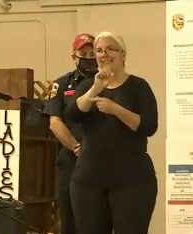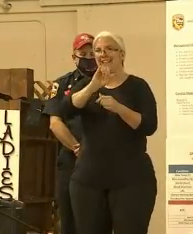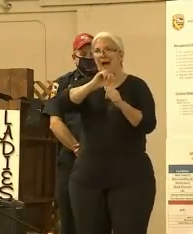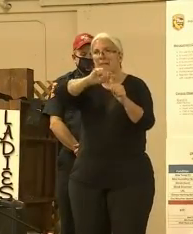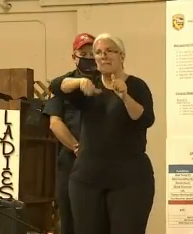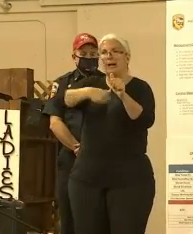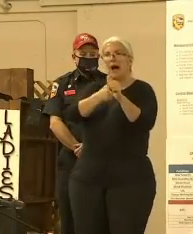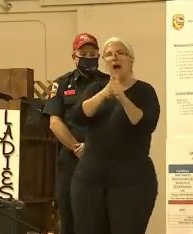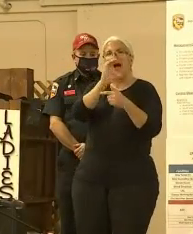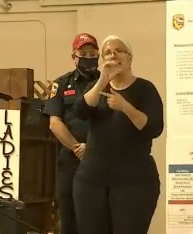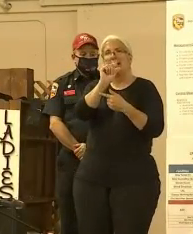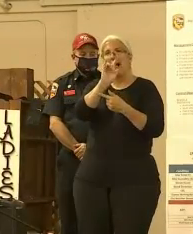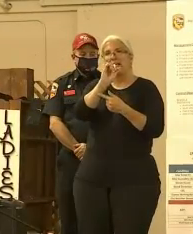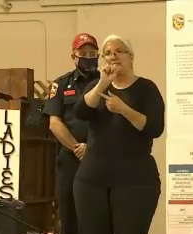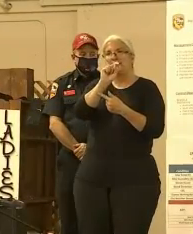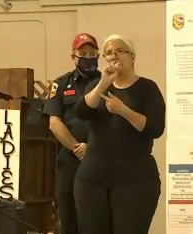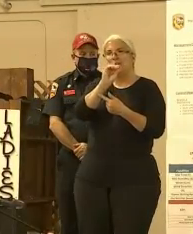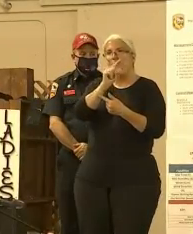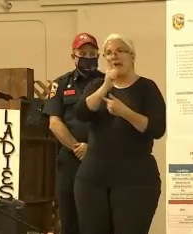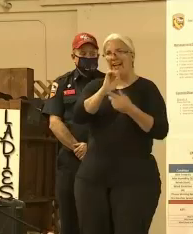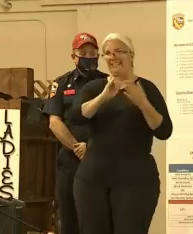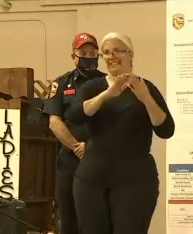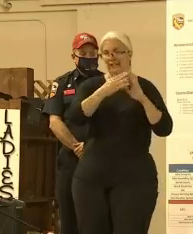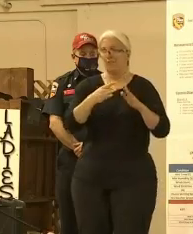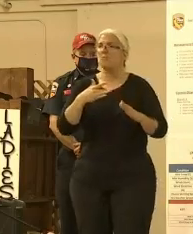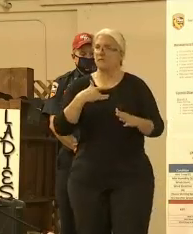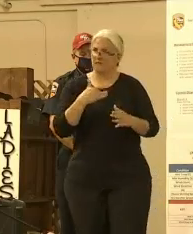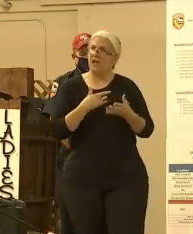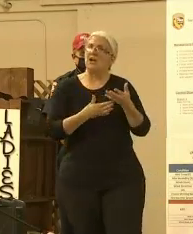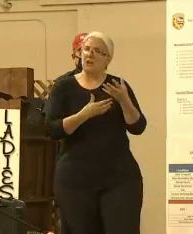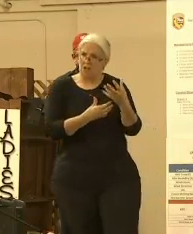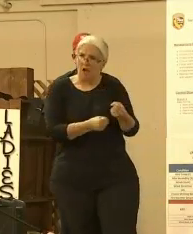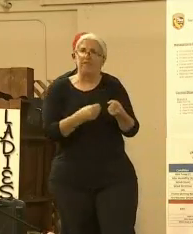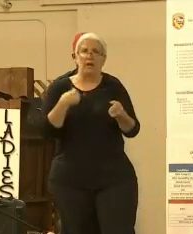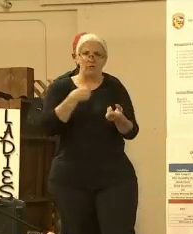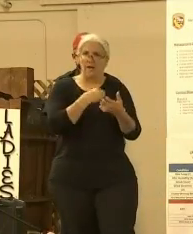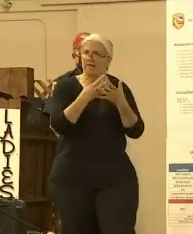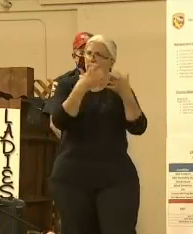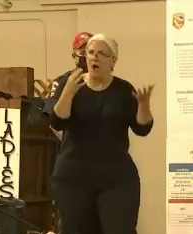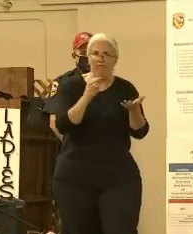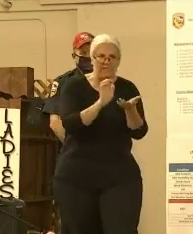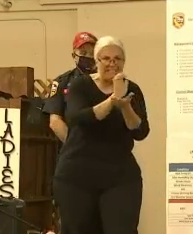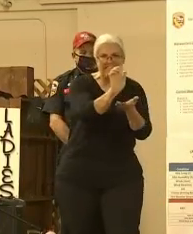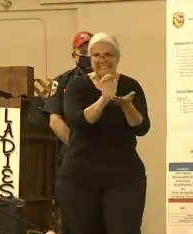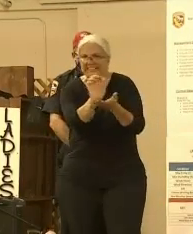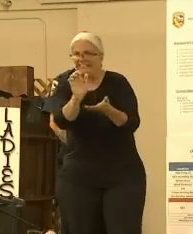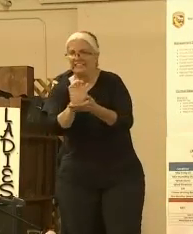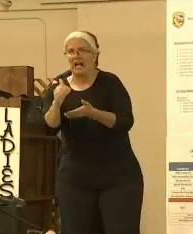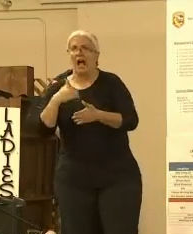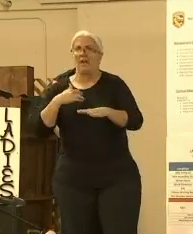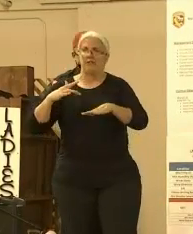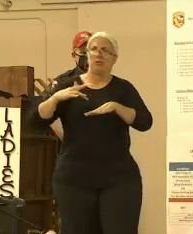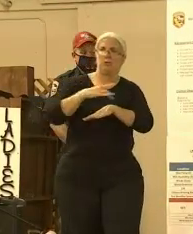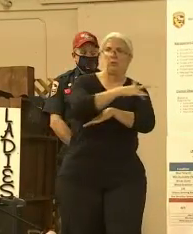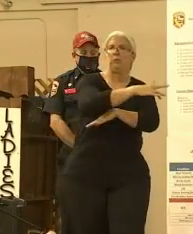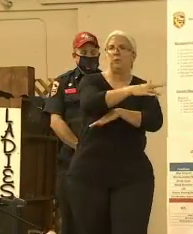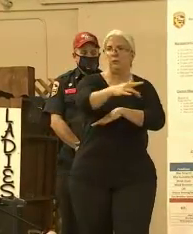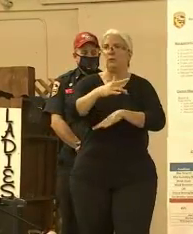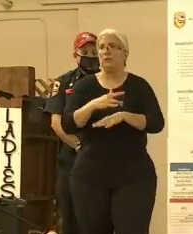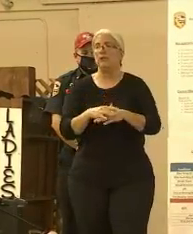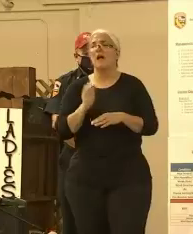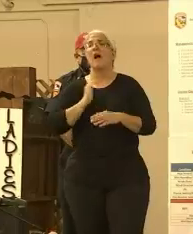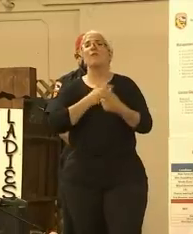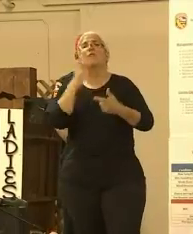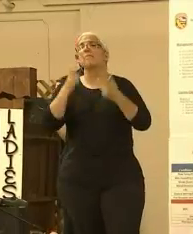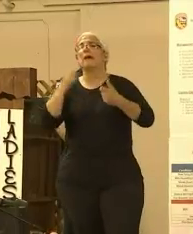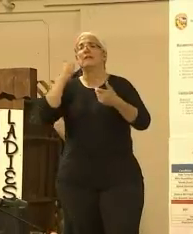Quite a bit of Dozer line, mostly Dozer line. And we're currently at the highest priority of the fire right now, which is in the Palisades, working our way up towards